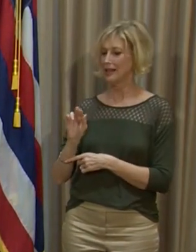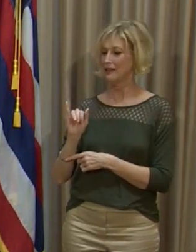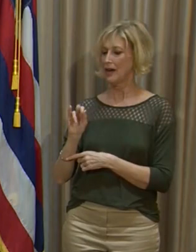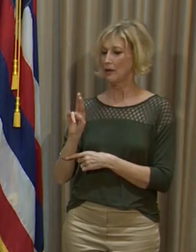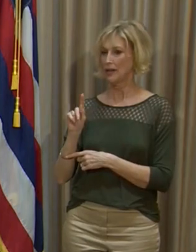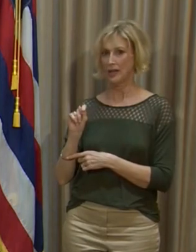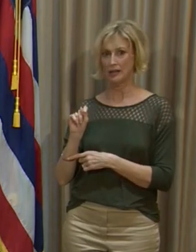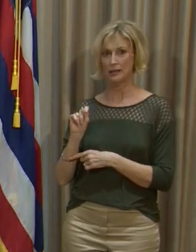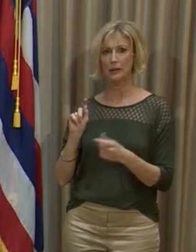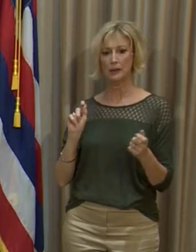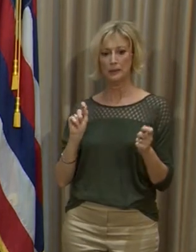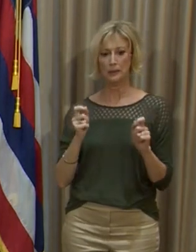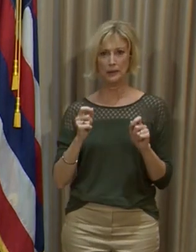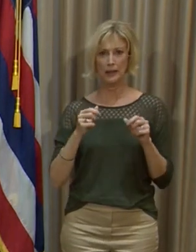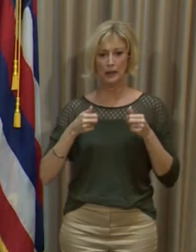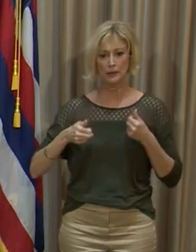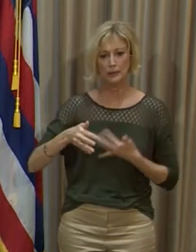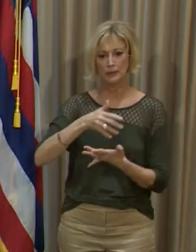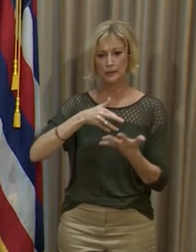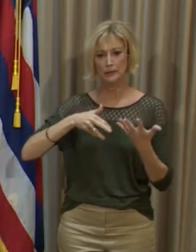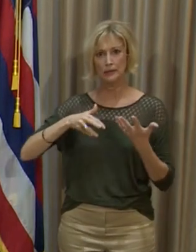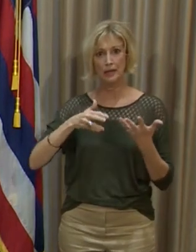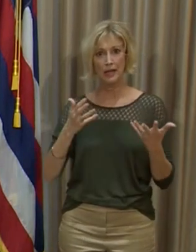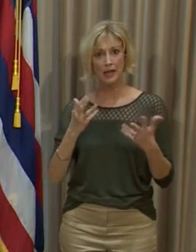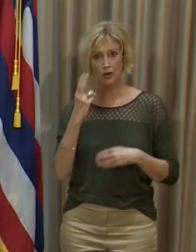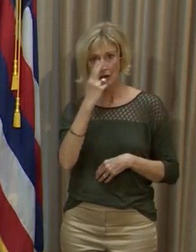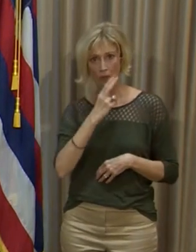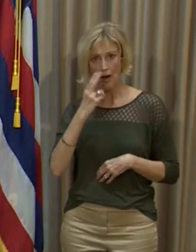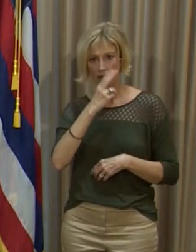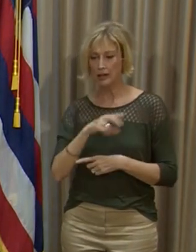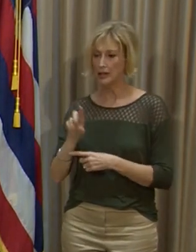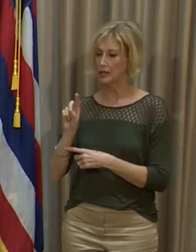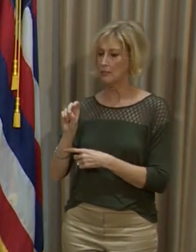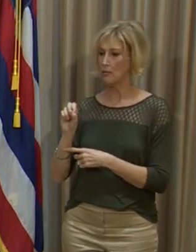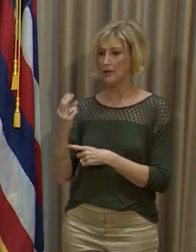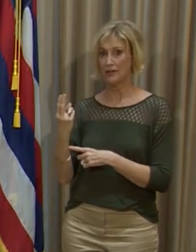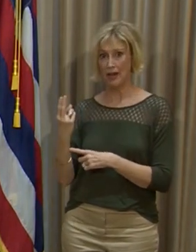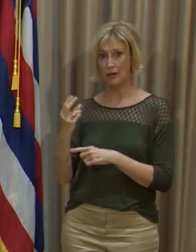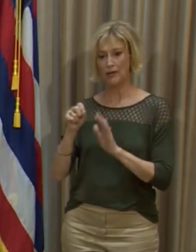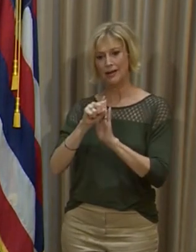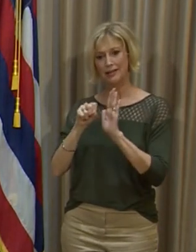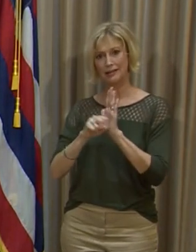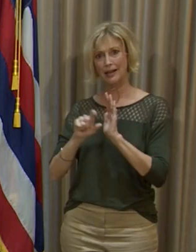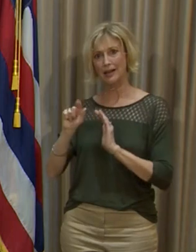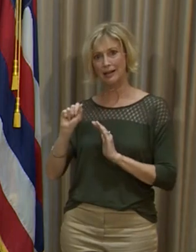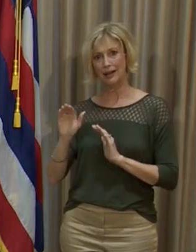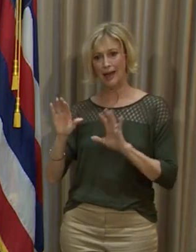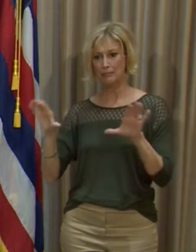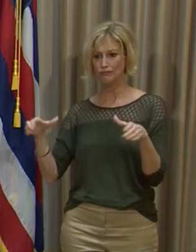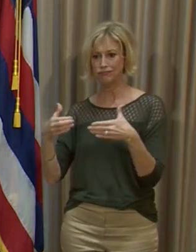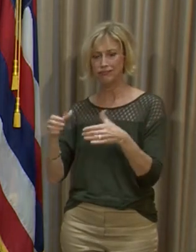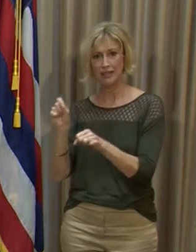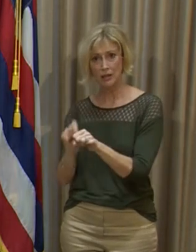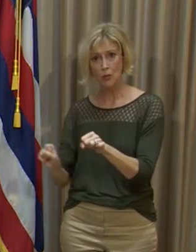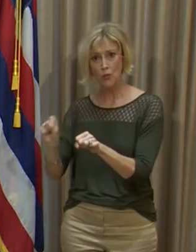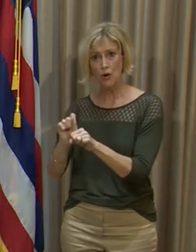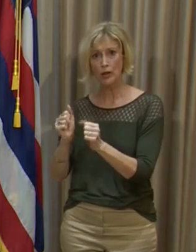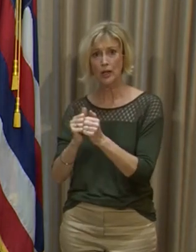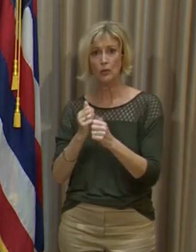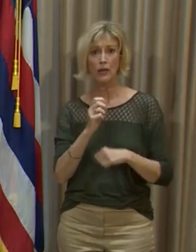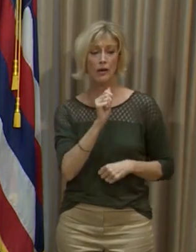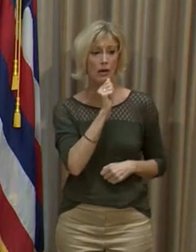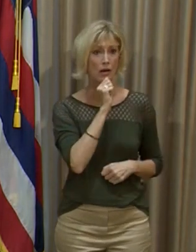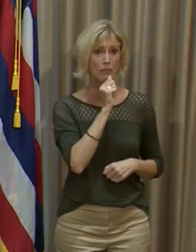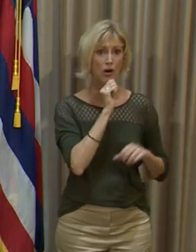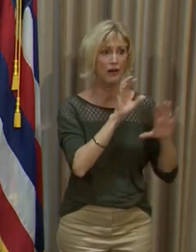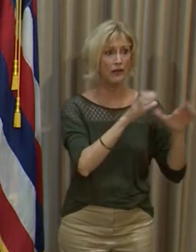here in the state of Hawaii. The Department of Health State Laboratories Division has been working with private sector